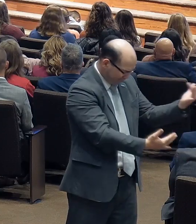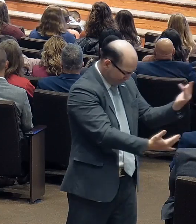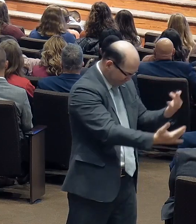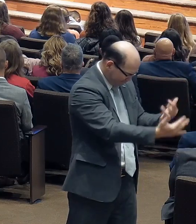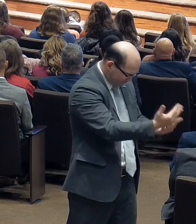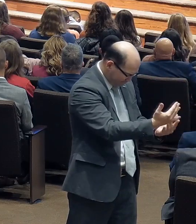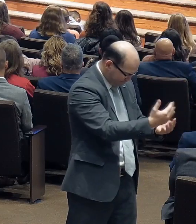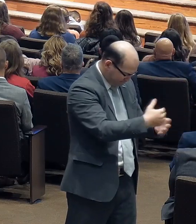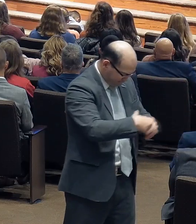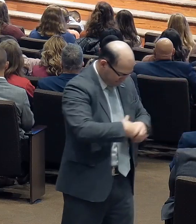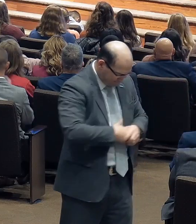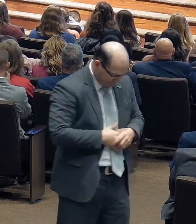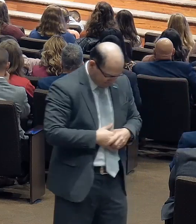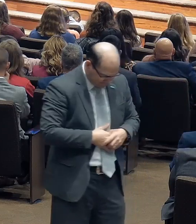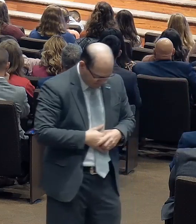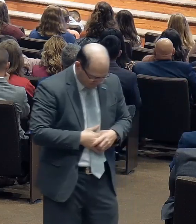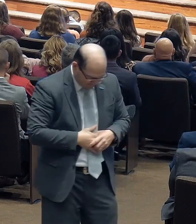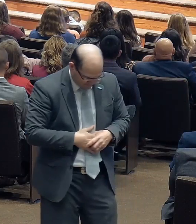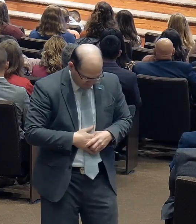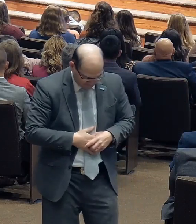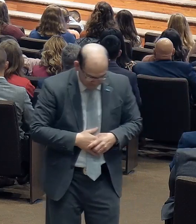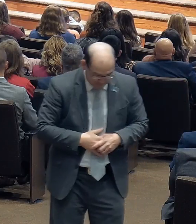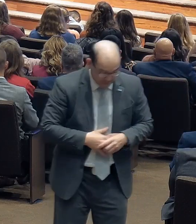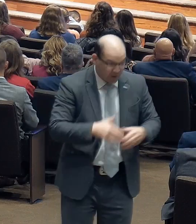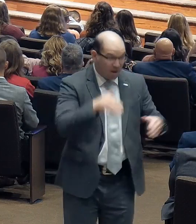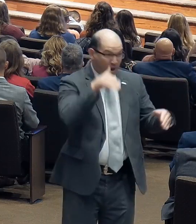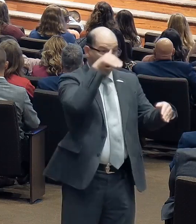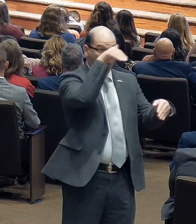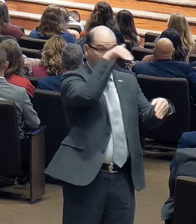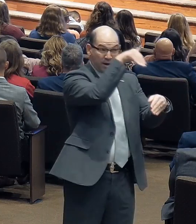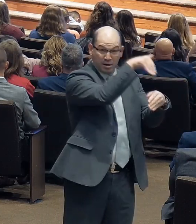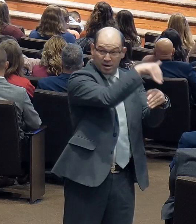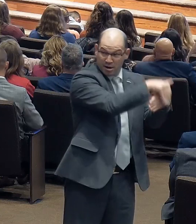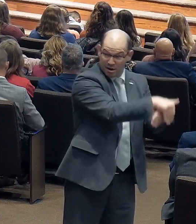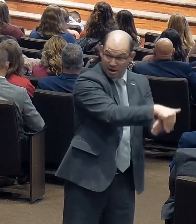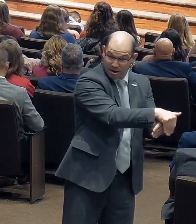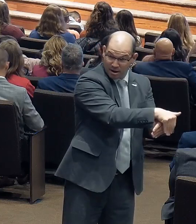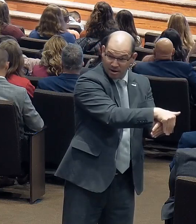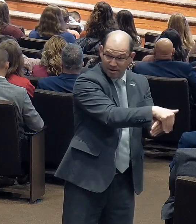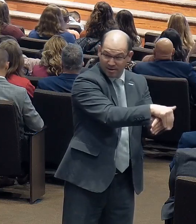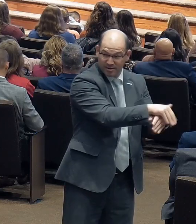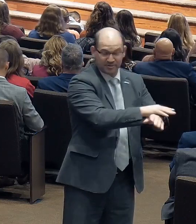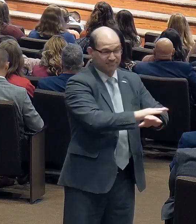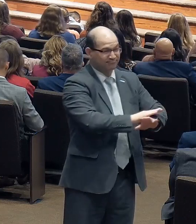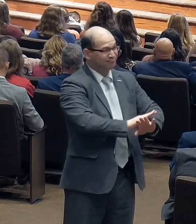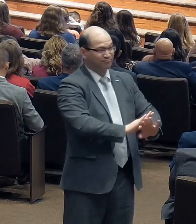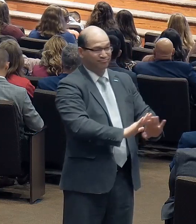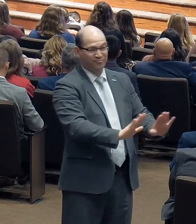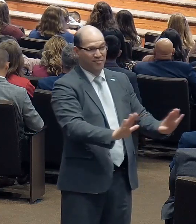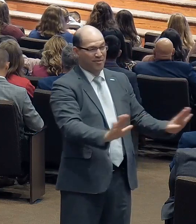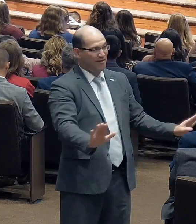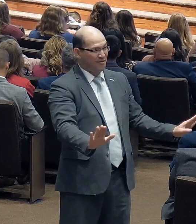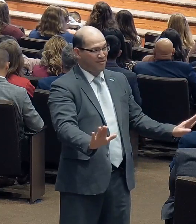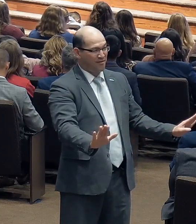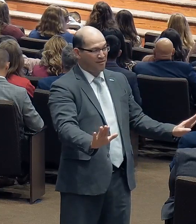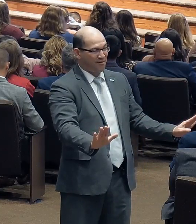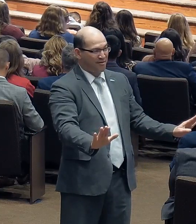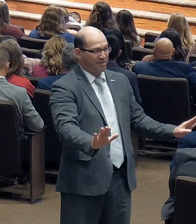No more night, no more